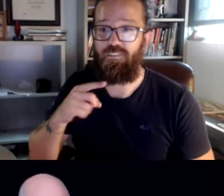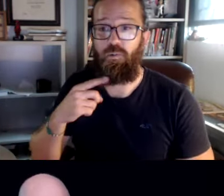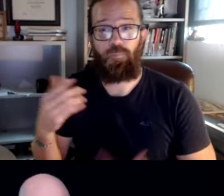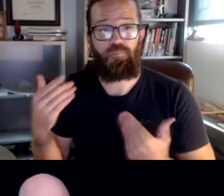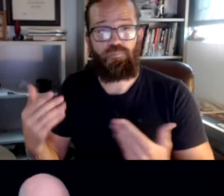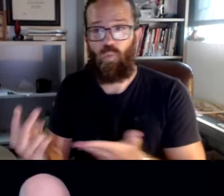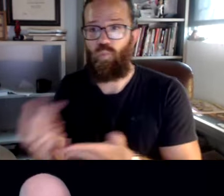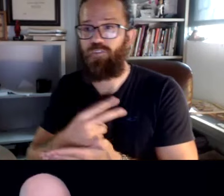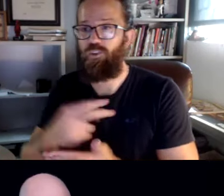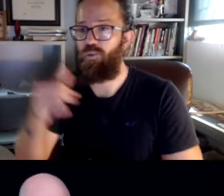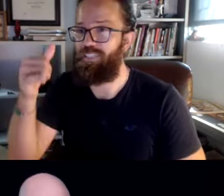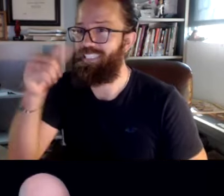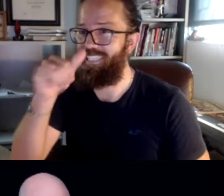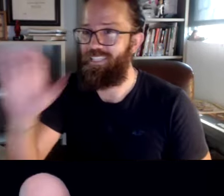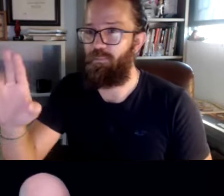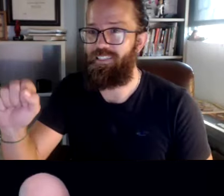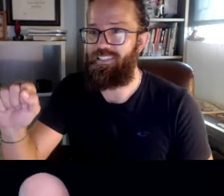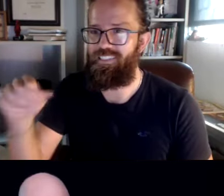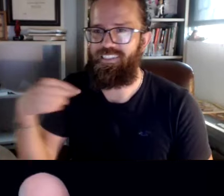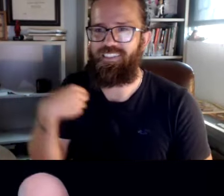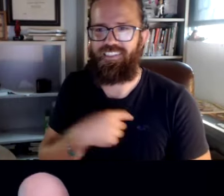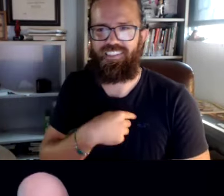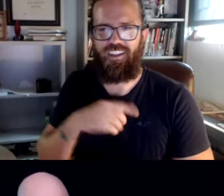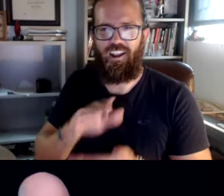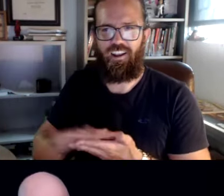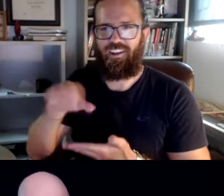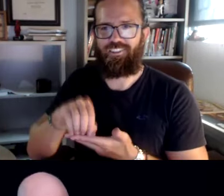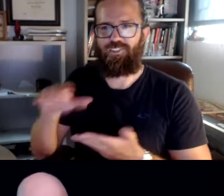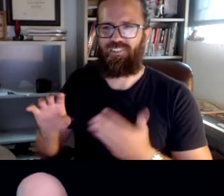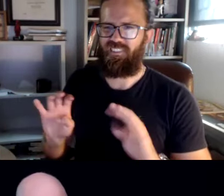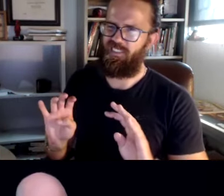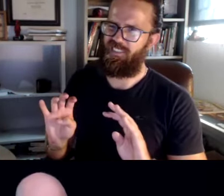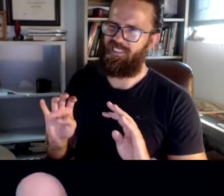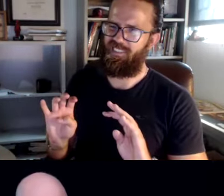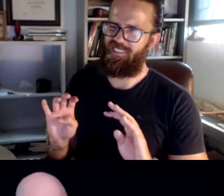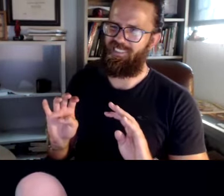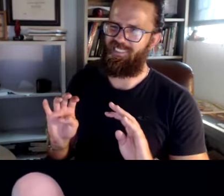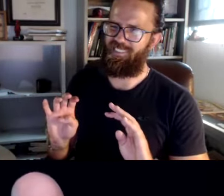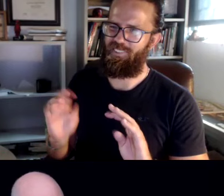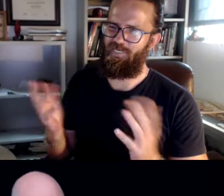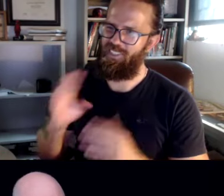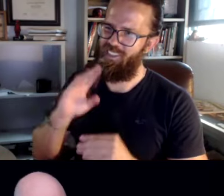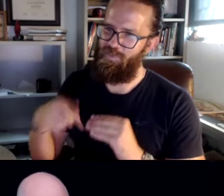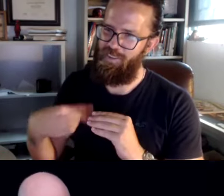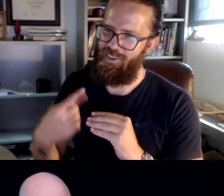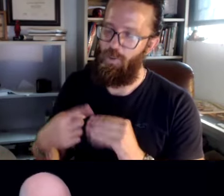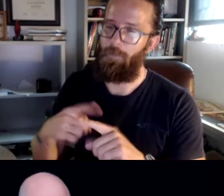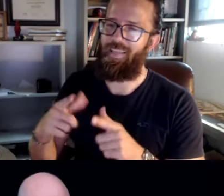professor a deaf professor said all right we're going to review the silly bus and all of our students were like huh